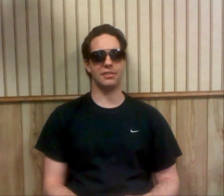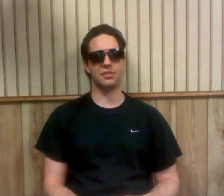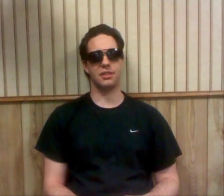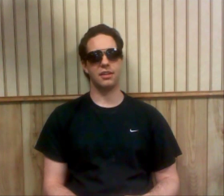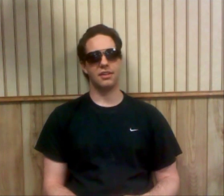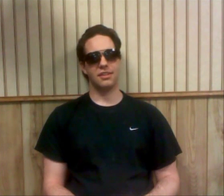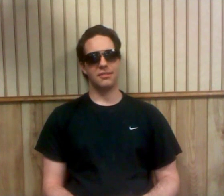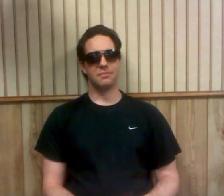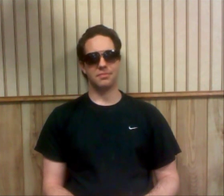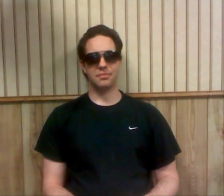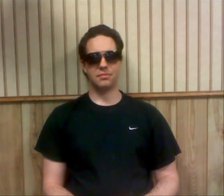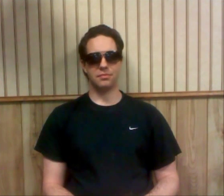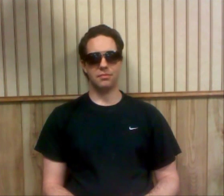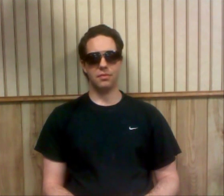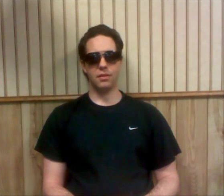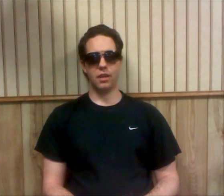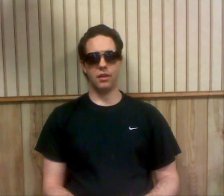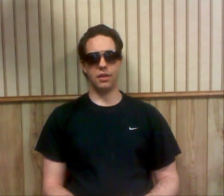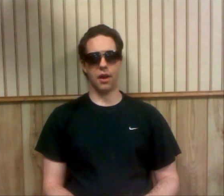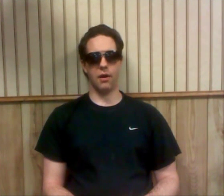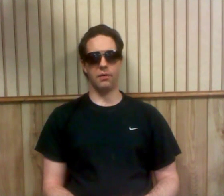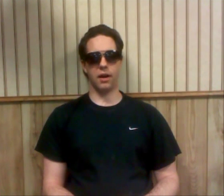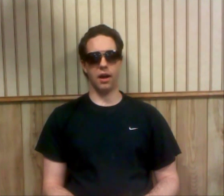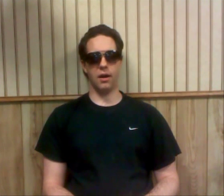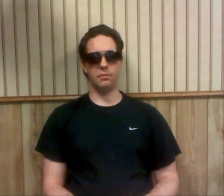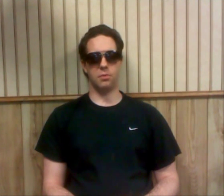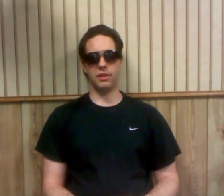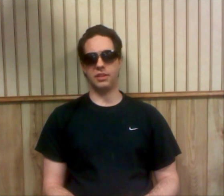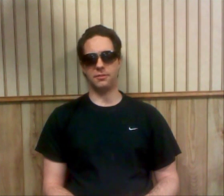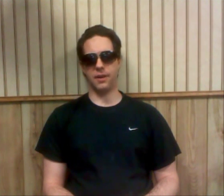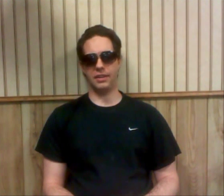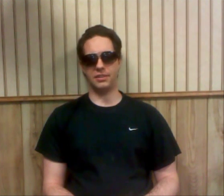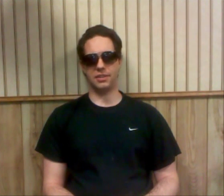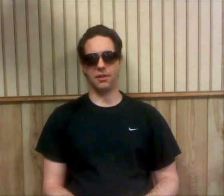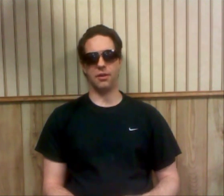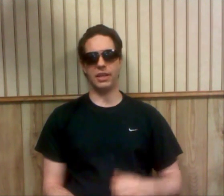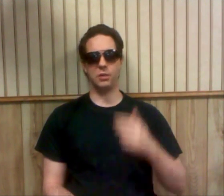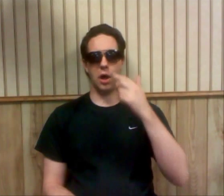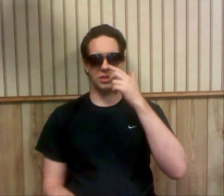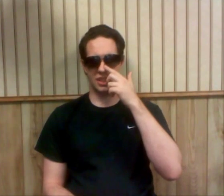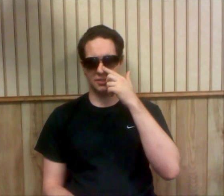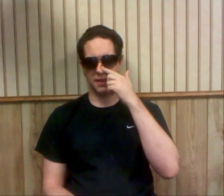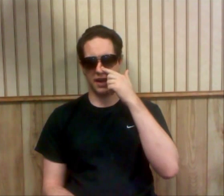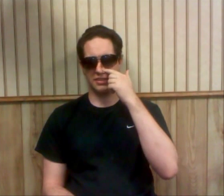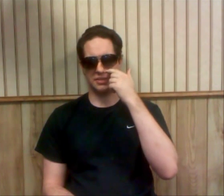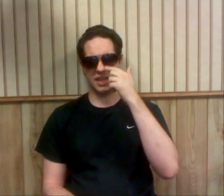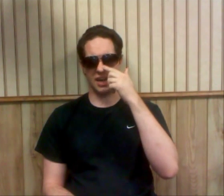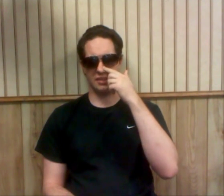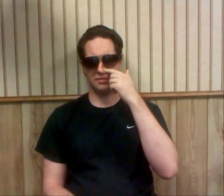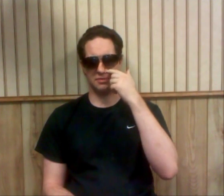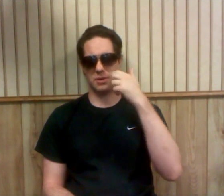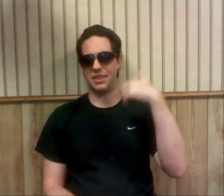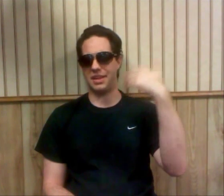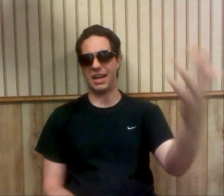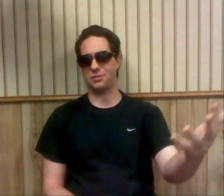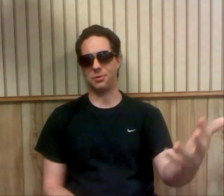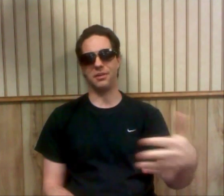you know, won this fight, or he lost this fight, so he's got to win the next one or